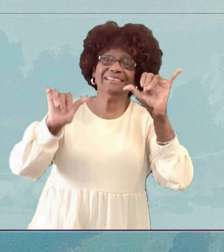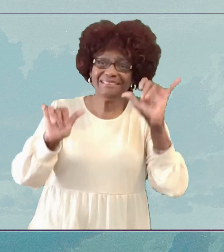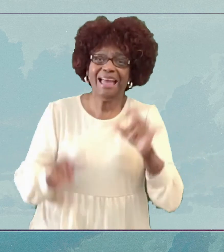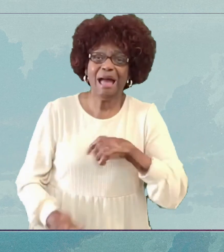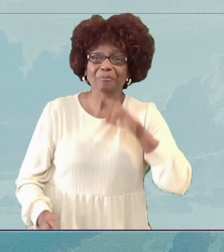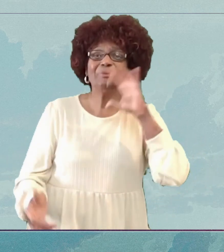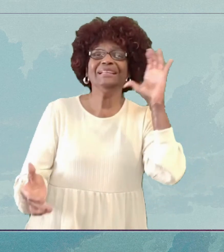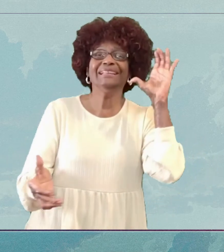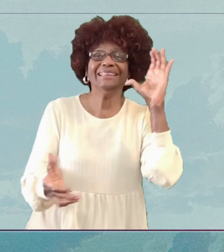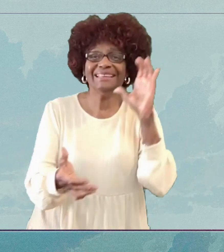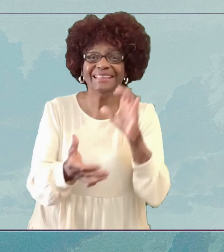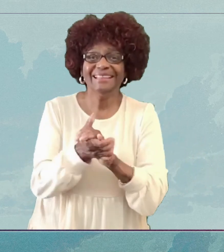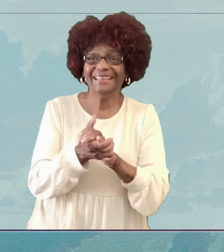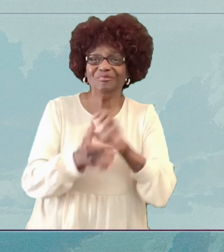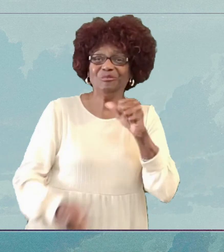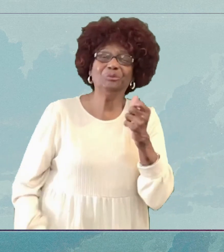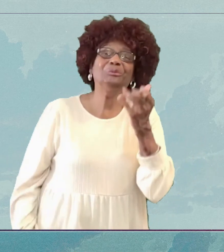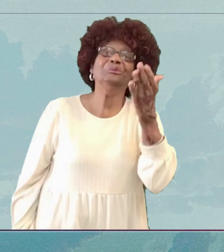I believe you are